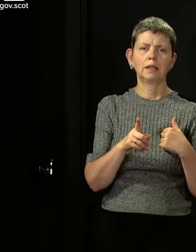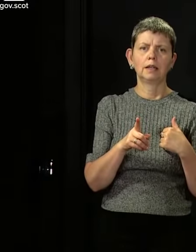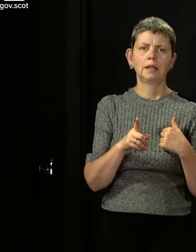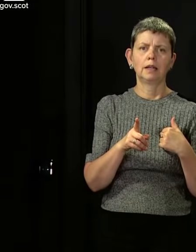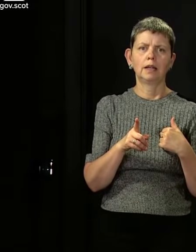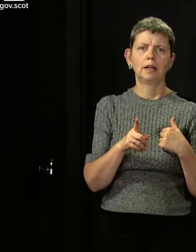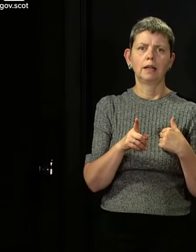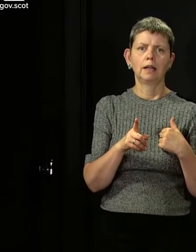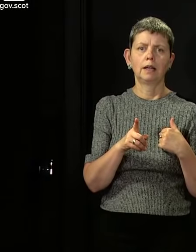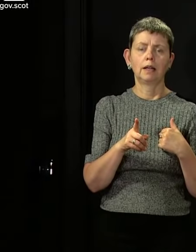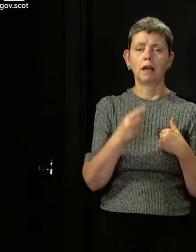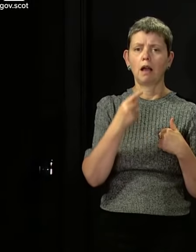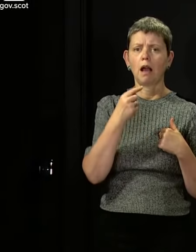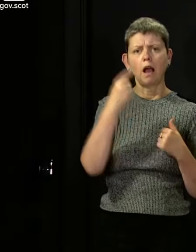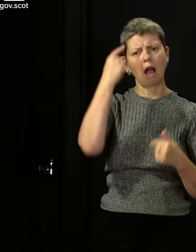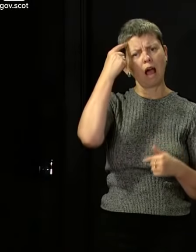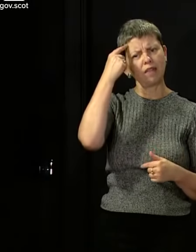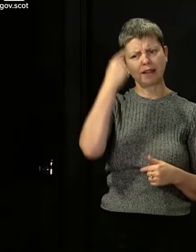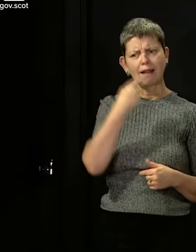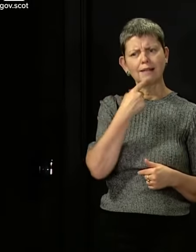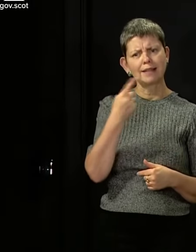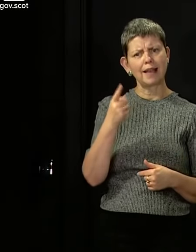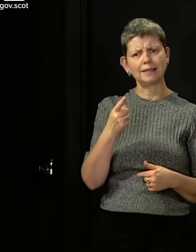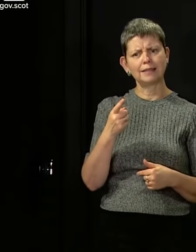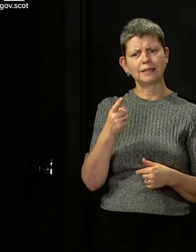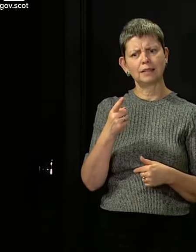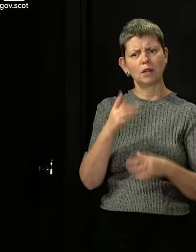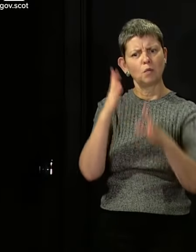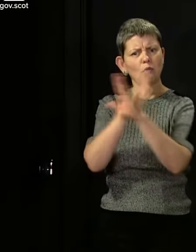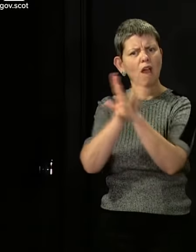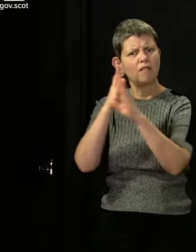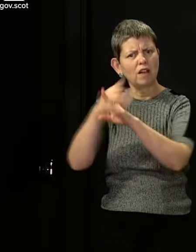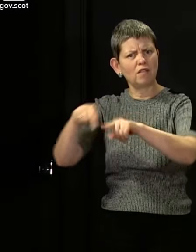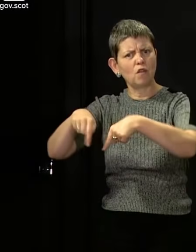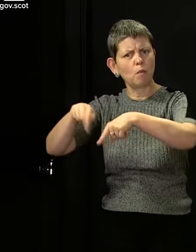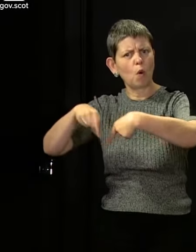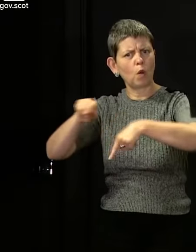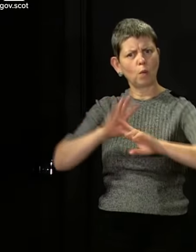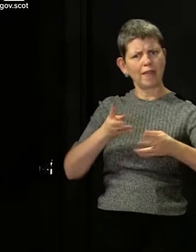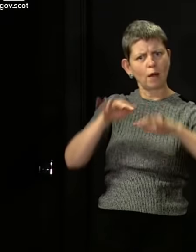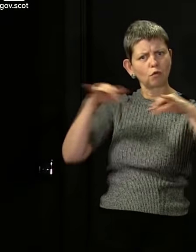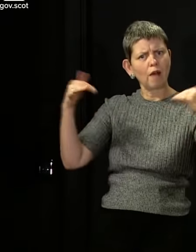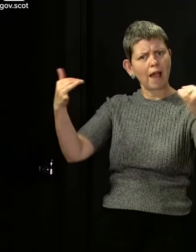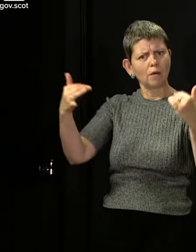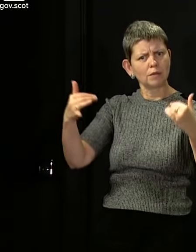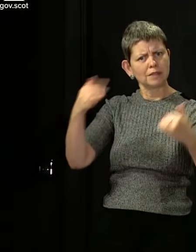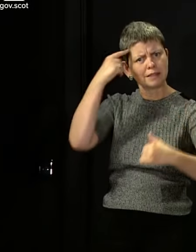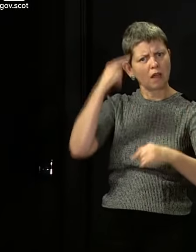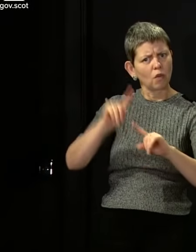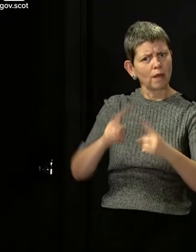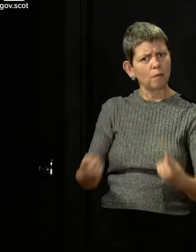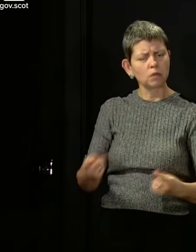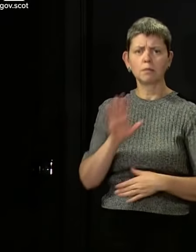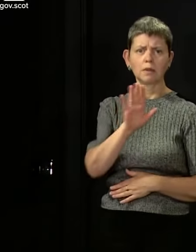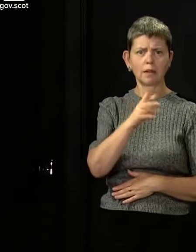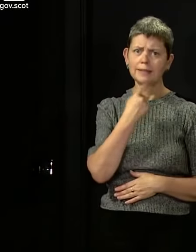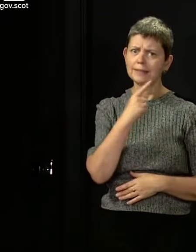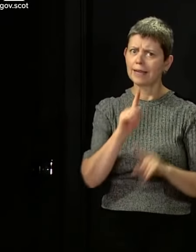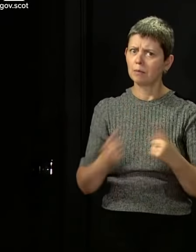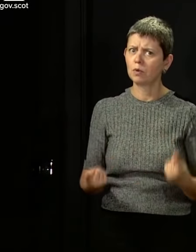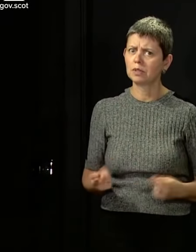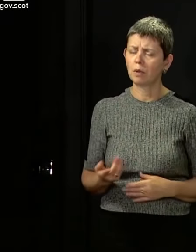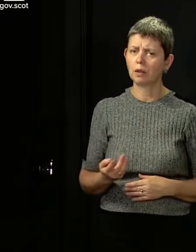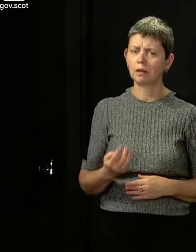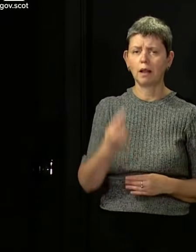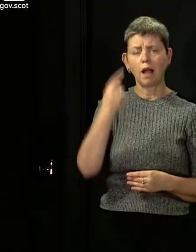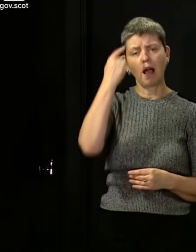I don't think I said it wasn't possible to have football behind closed doors. I made the observation at the outset of this pandemic that that